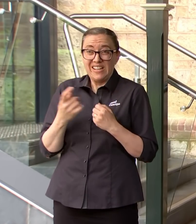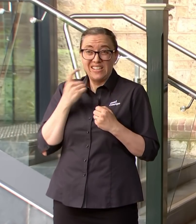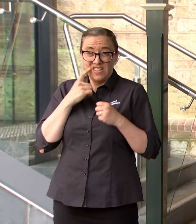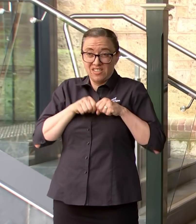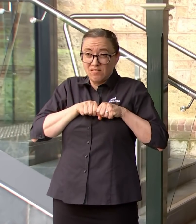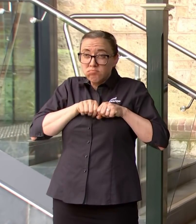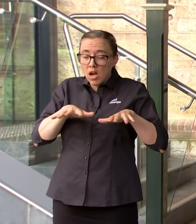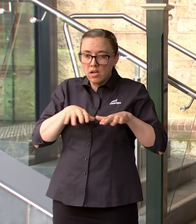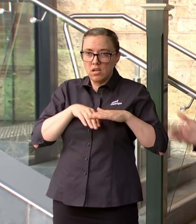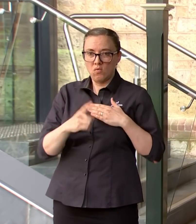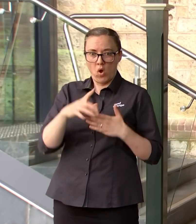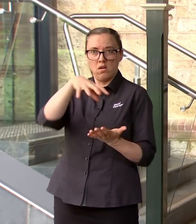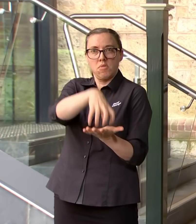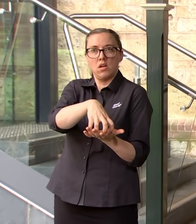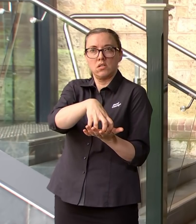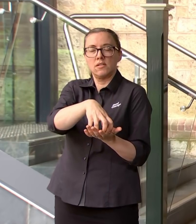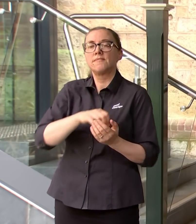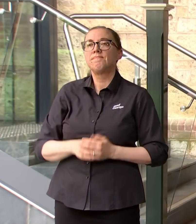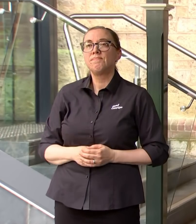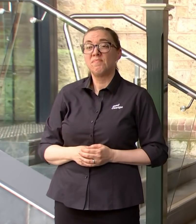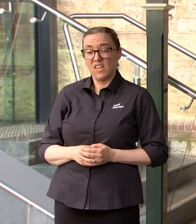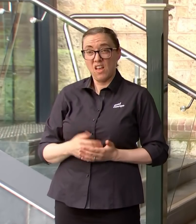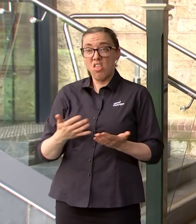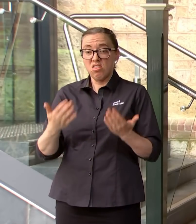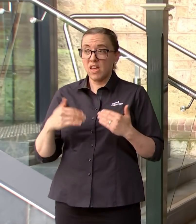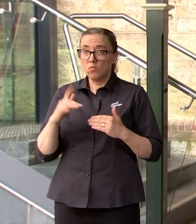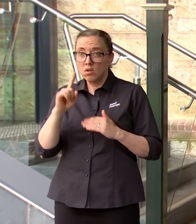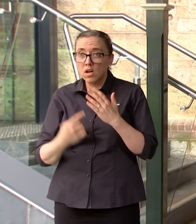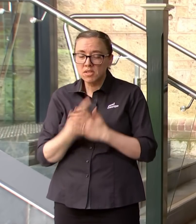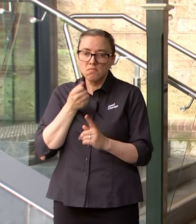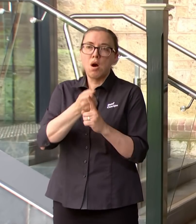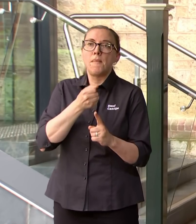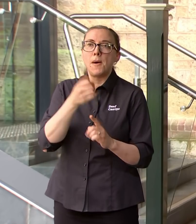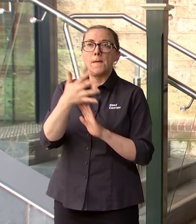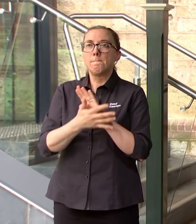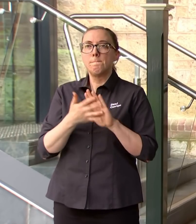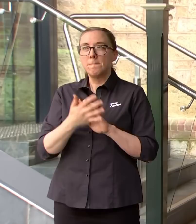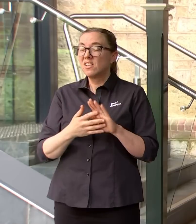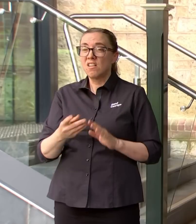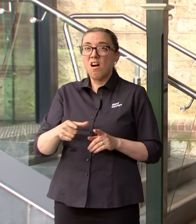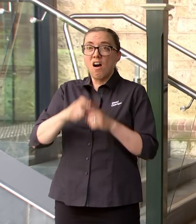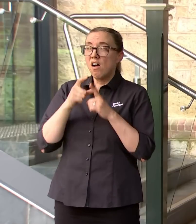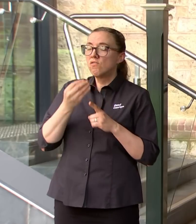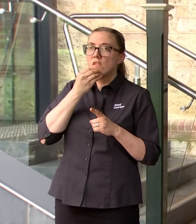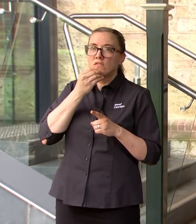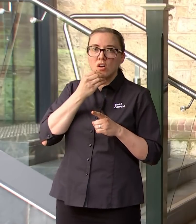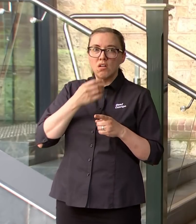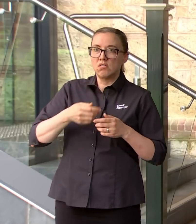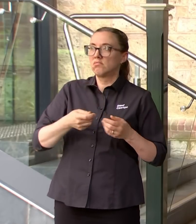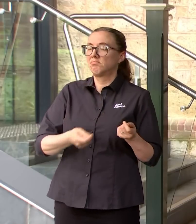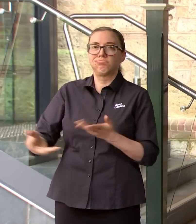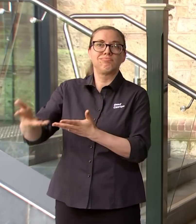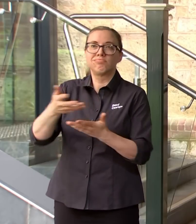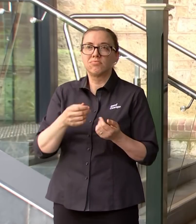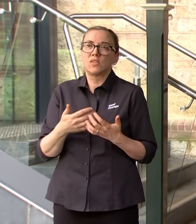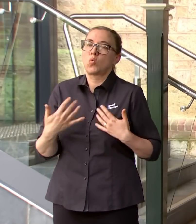going to be disruptions to so many sectors during this we have to be able to pivot and move very quickly to make sure that we can keep